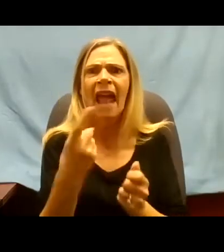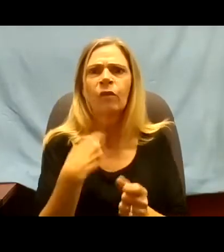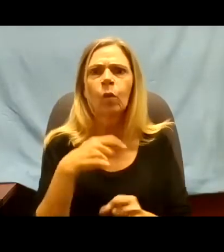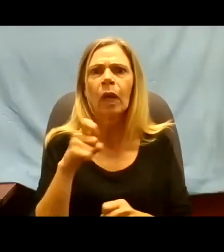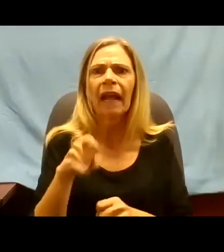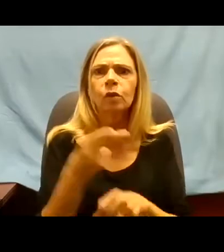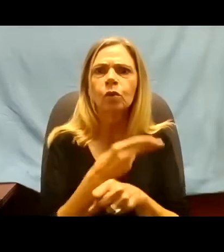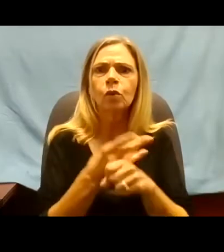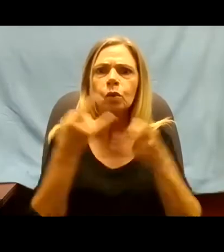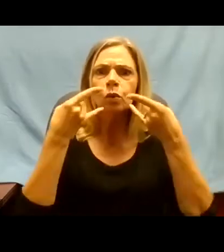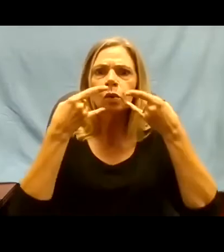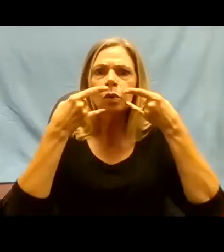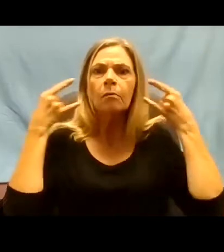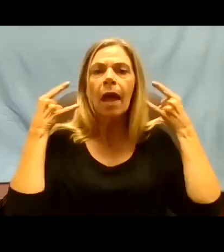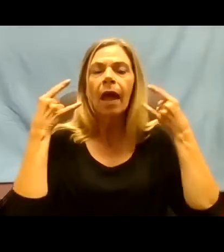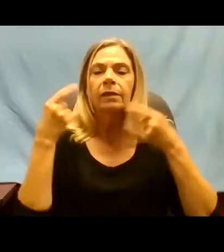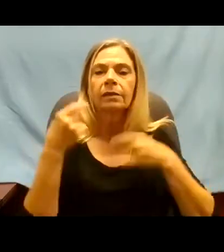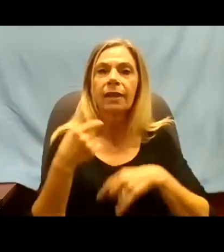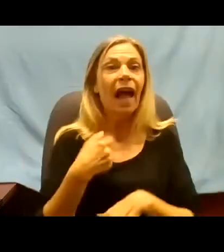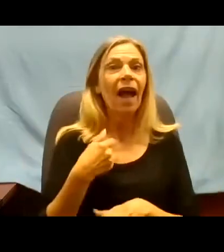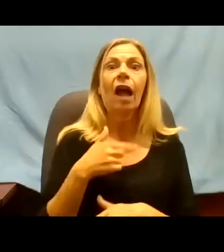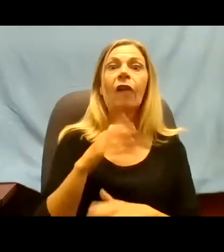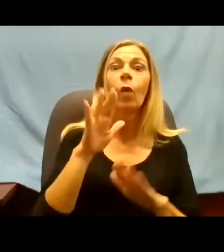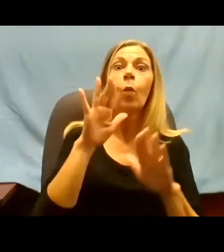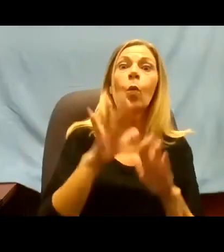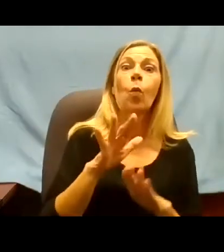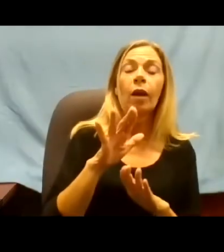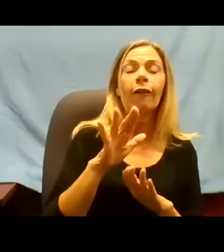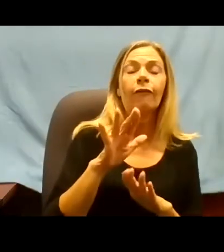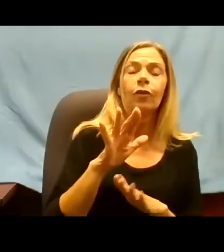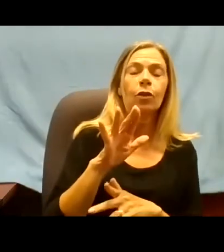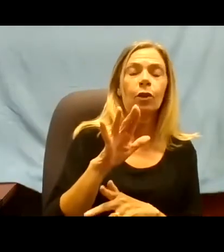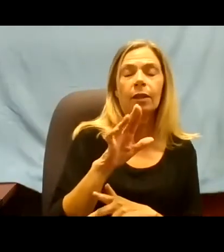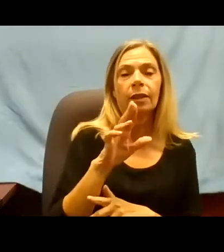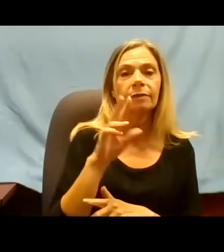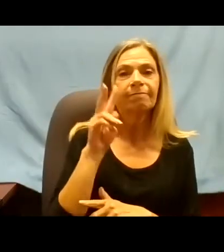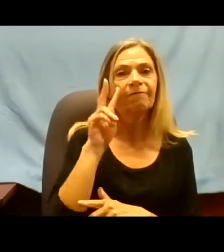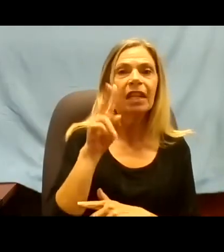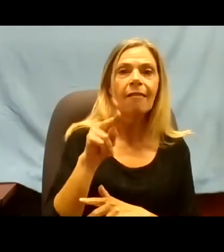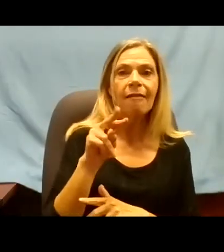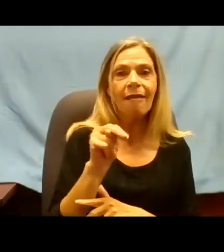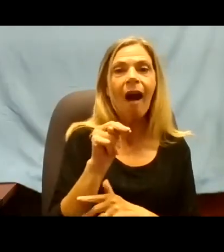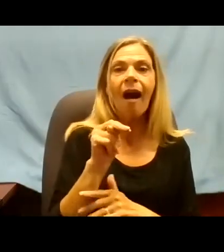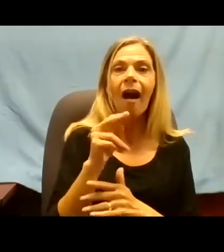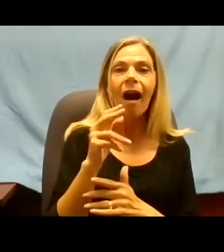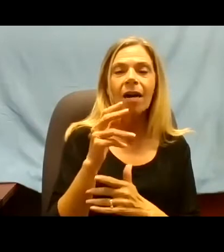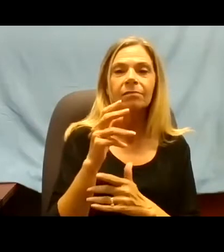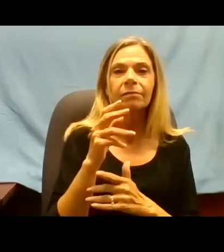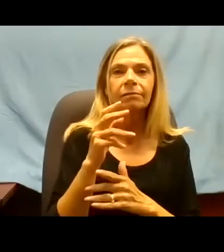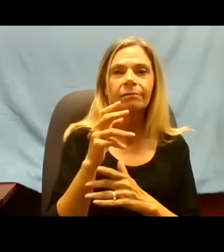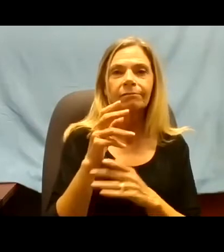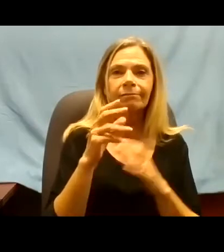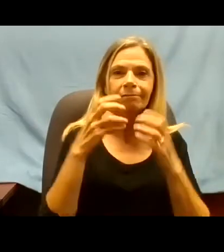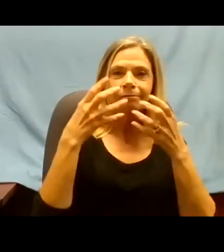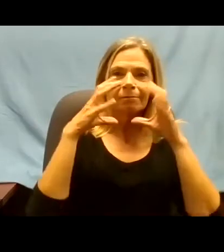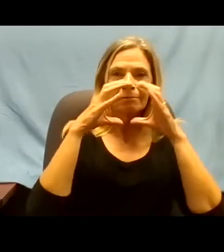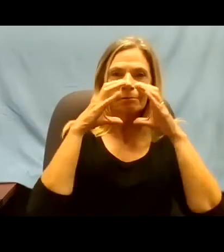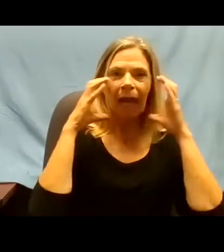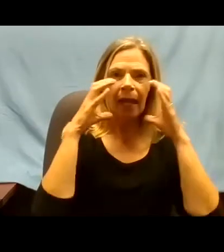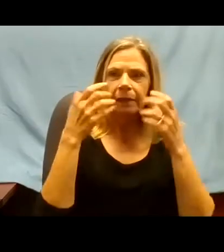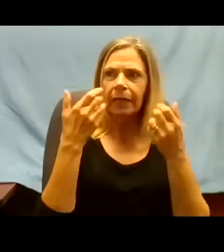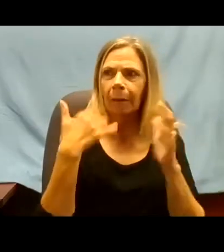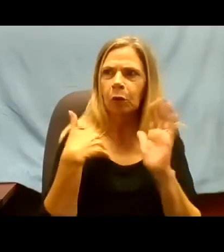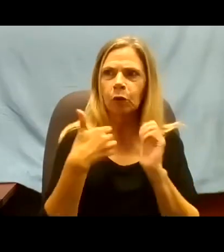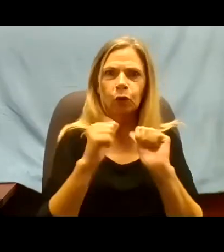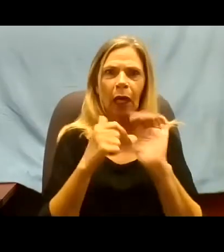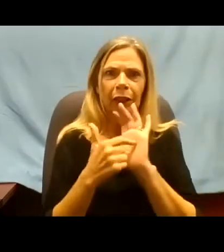have great Vietnam masks. I don't know if any of you have ever seen a Vietnam mask. You may not be able to see it. I